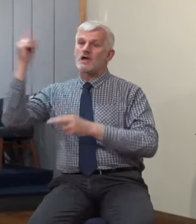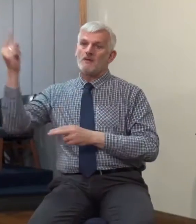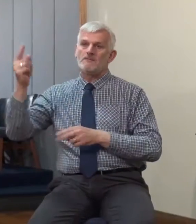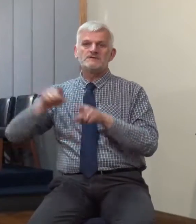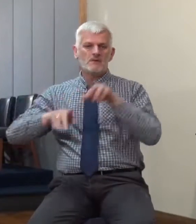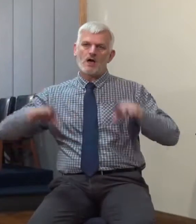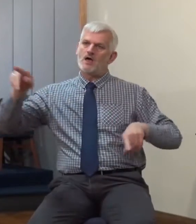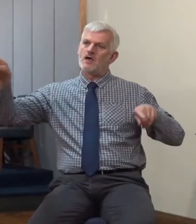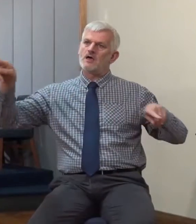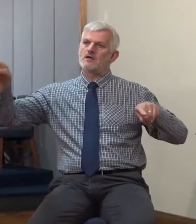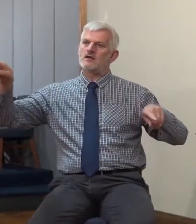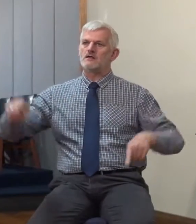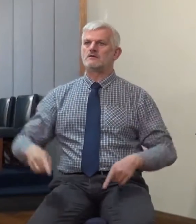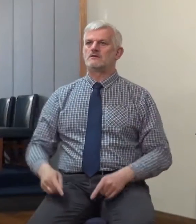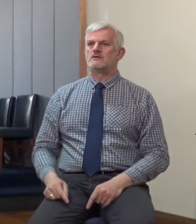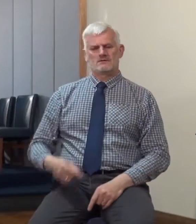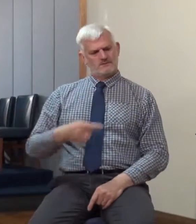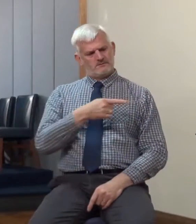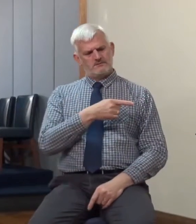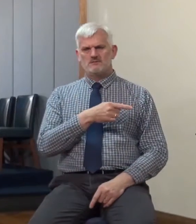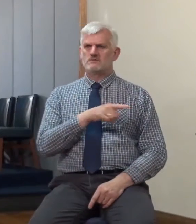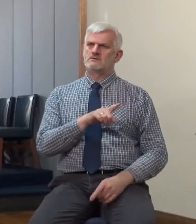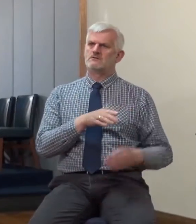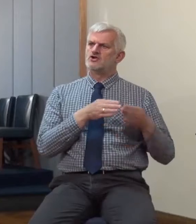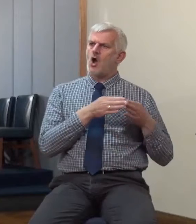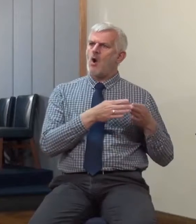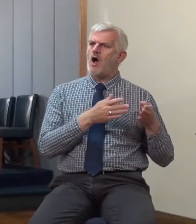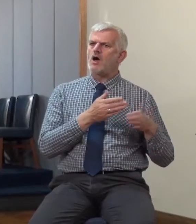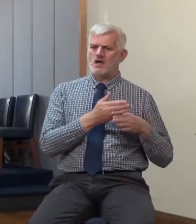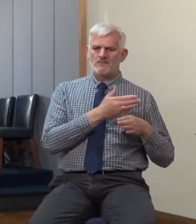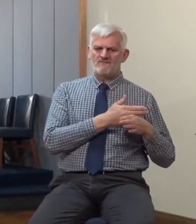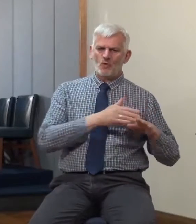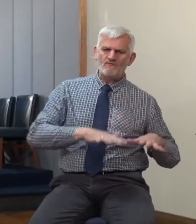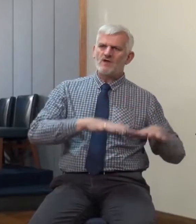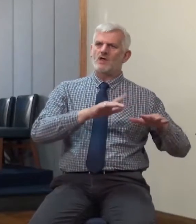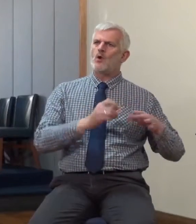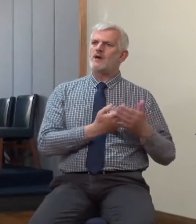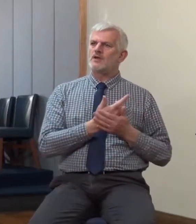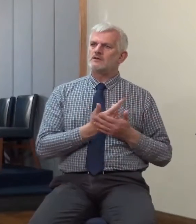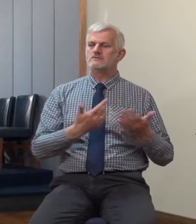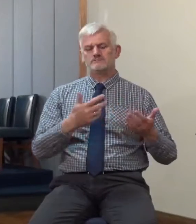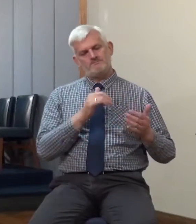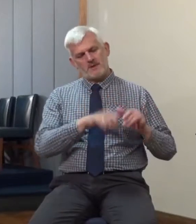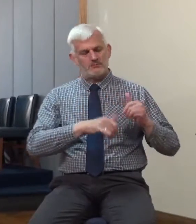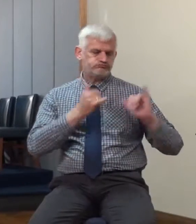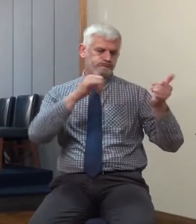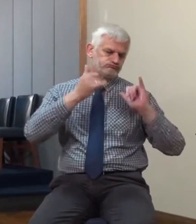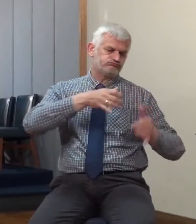in the days that were before the flood, they were eating and drinking, marrying and giving in marriage, until